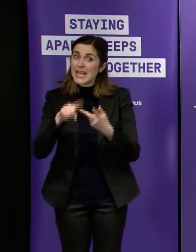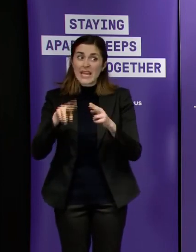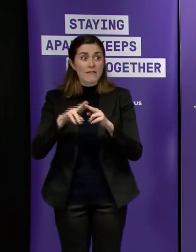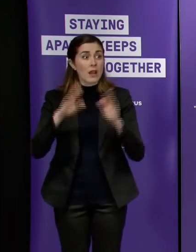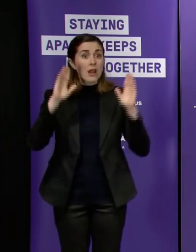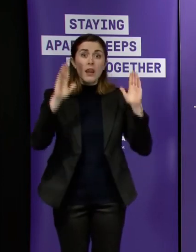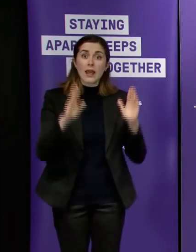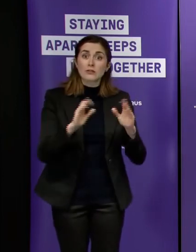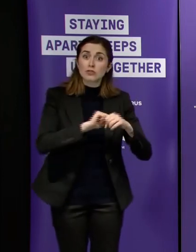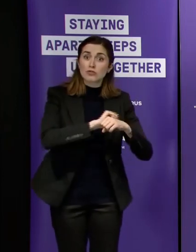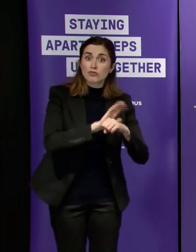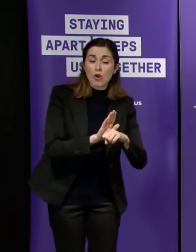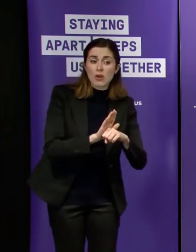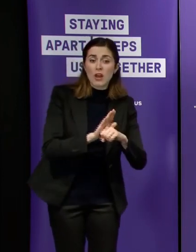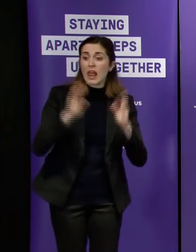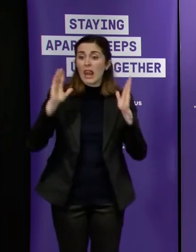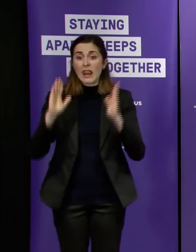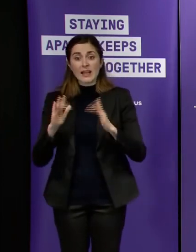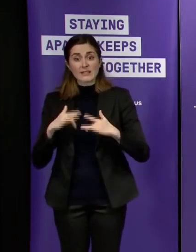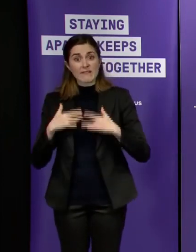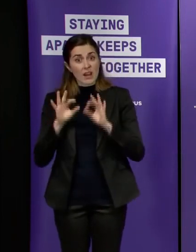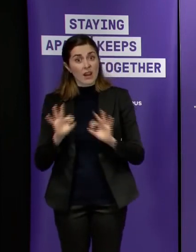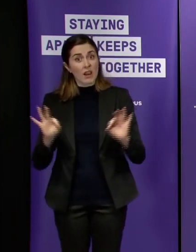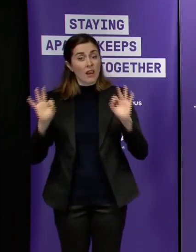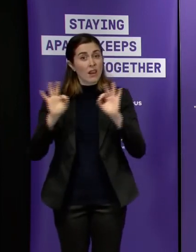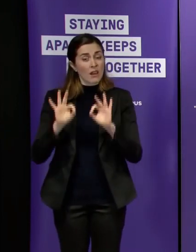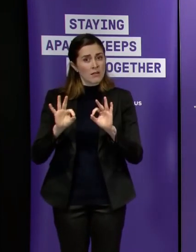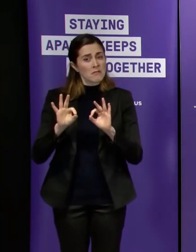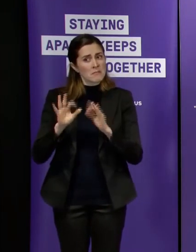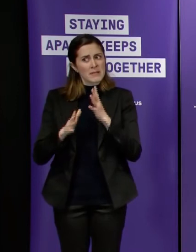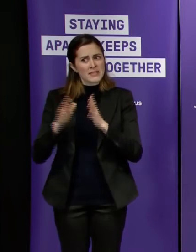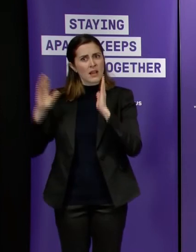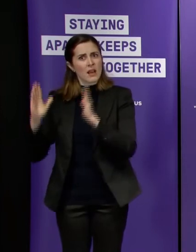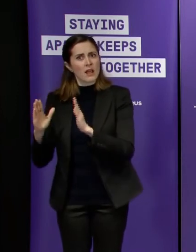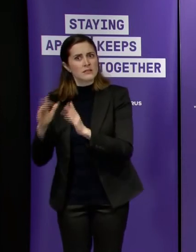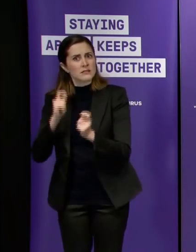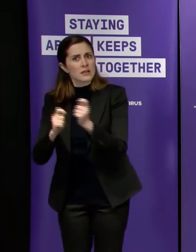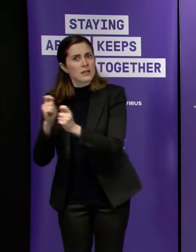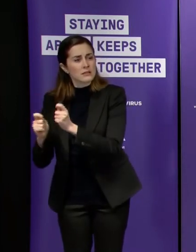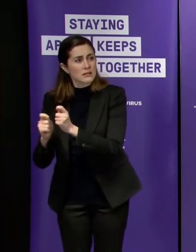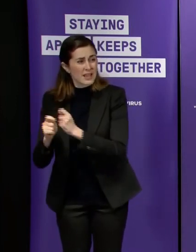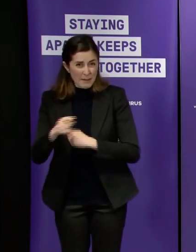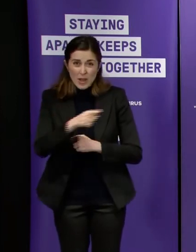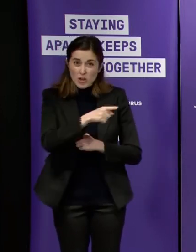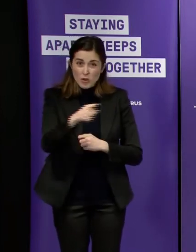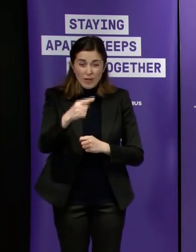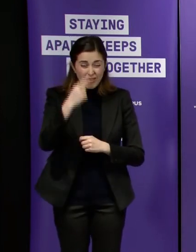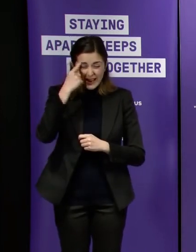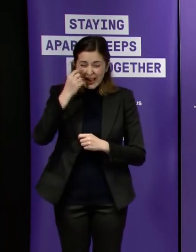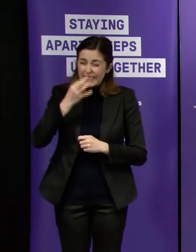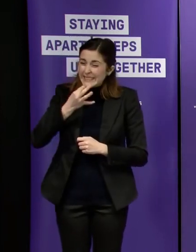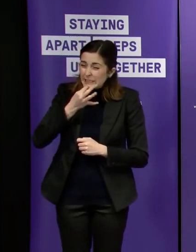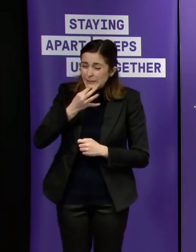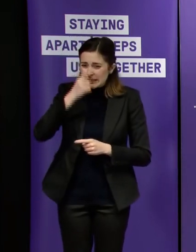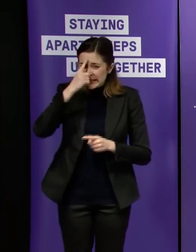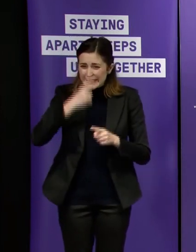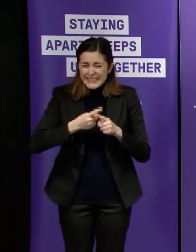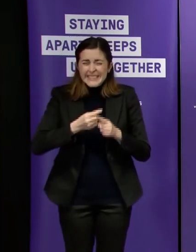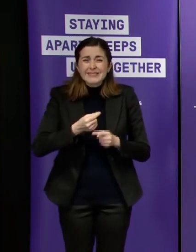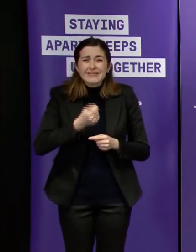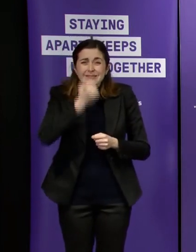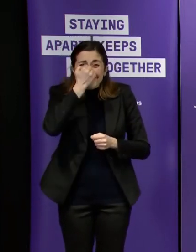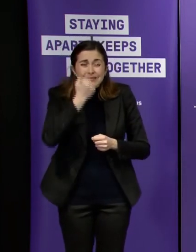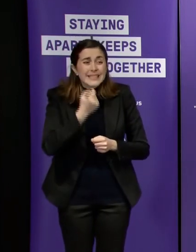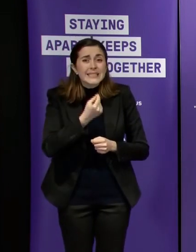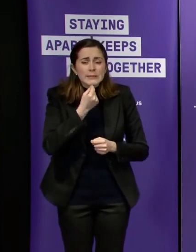important if you have any symptoms whatsoever even really mild symptoms at the onset of those symptoms so as fast as you can you've got to get to a testing site